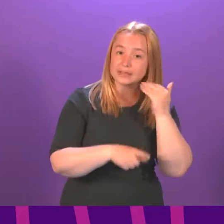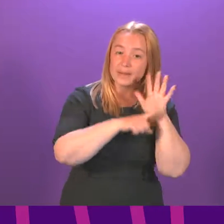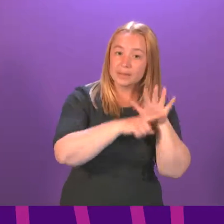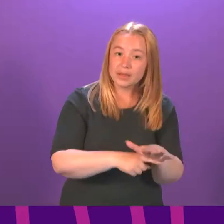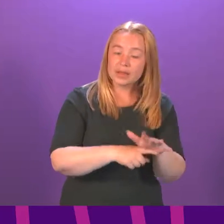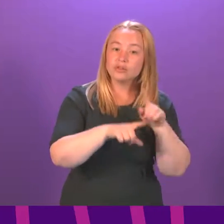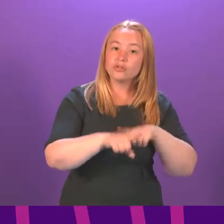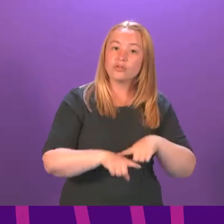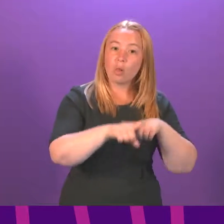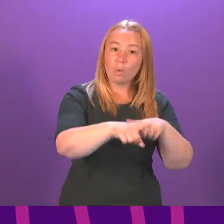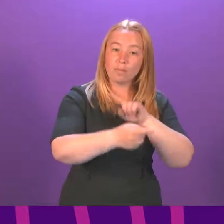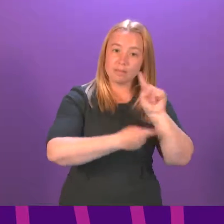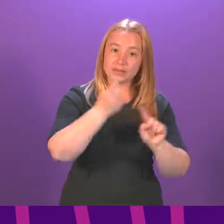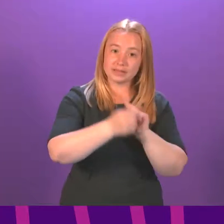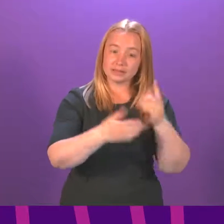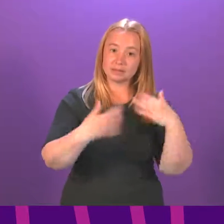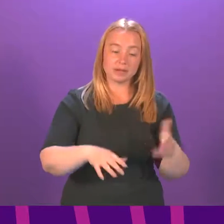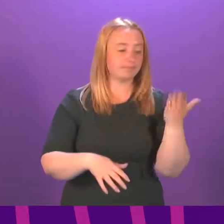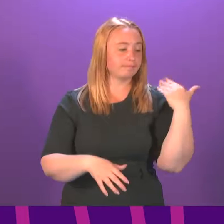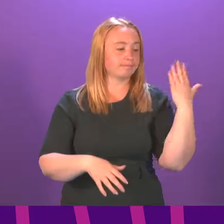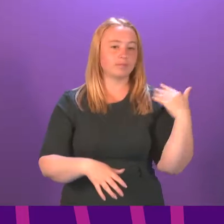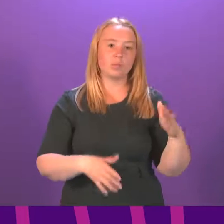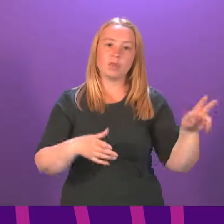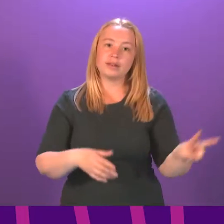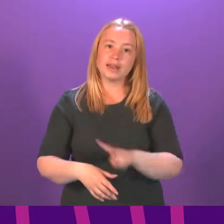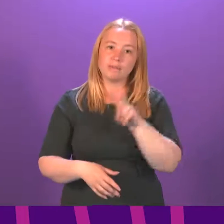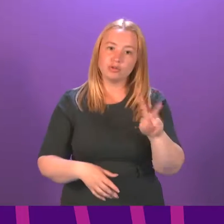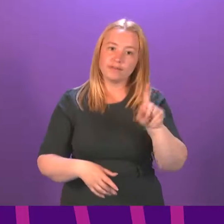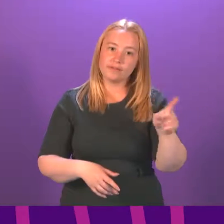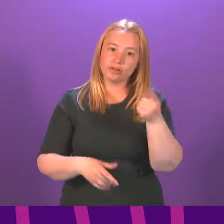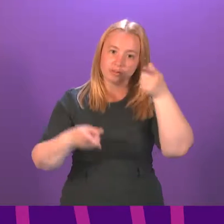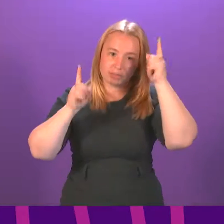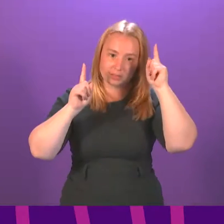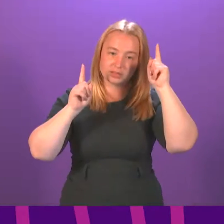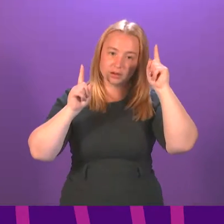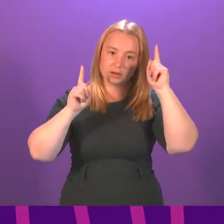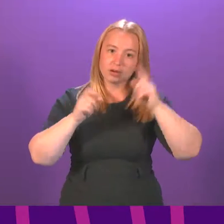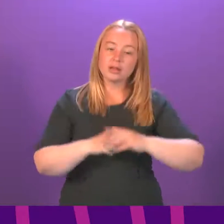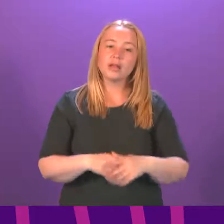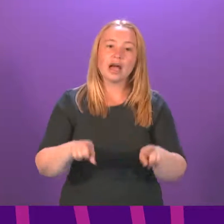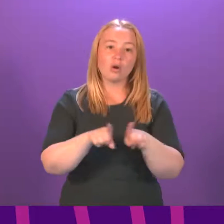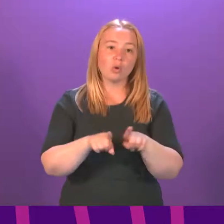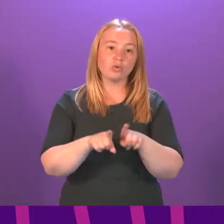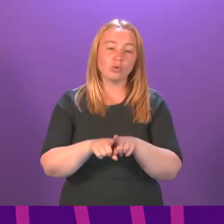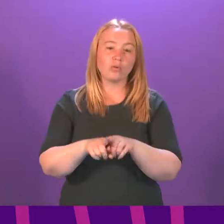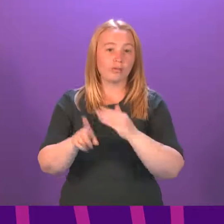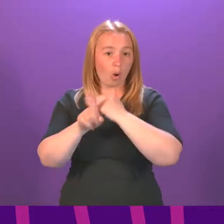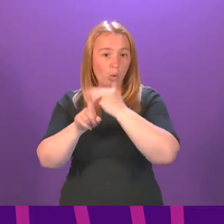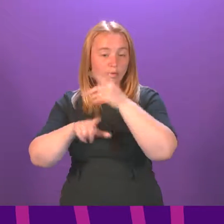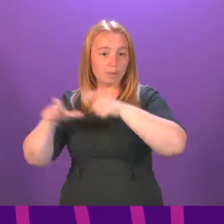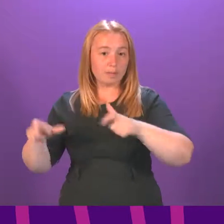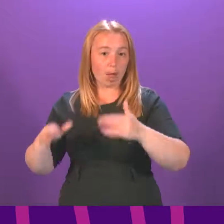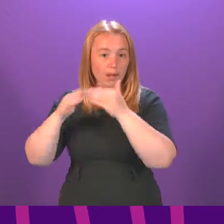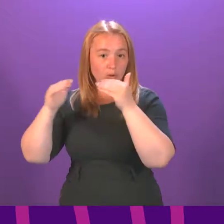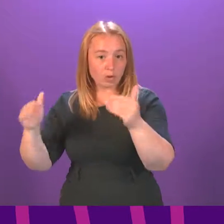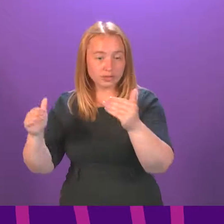follow up on meetings that have already been had by the Deputy First Minister when he was Education Secretary and with the Minister for Older People and Equalities, to ensure that